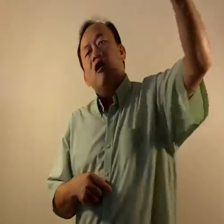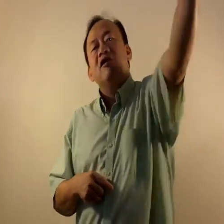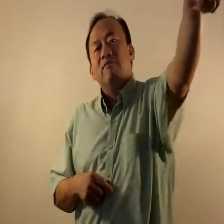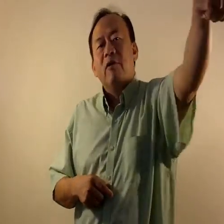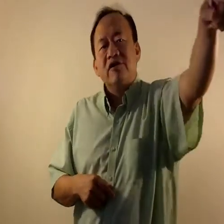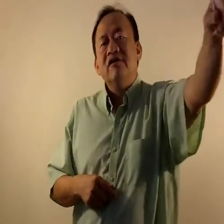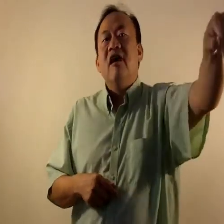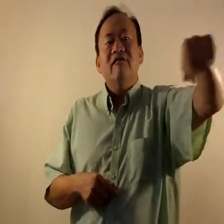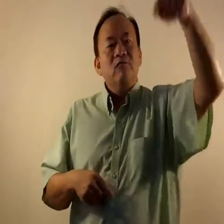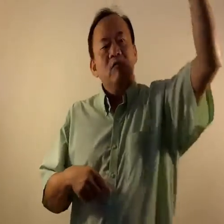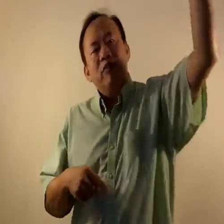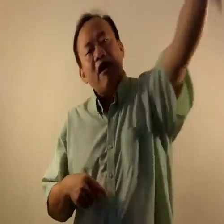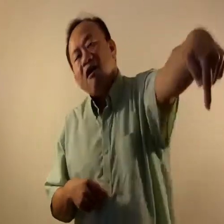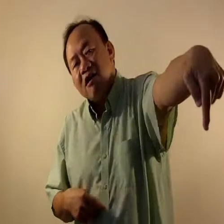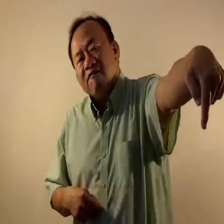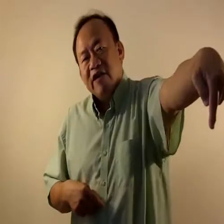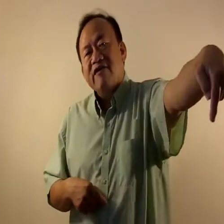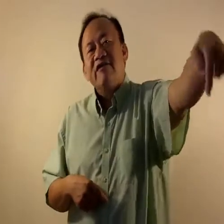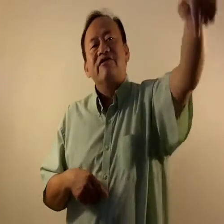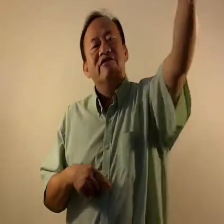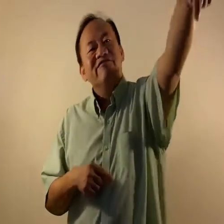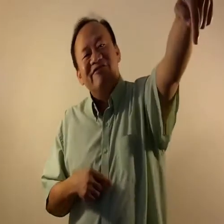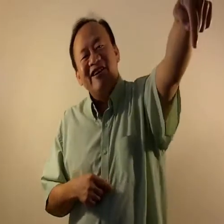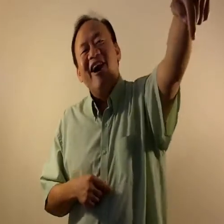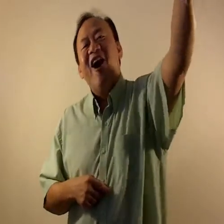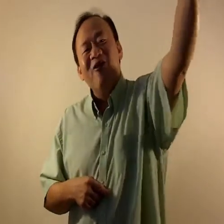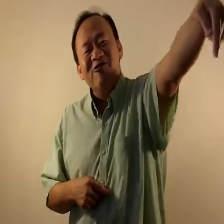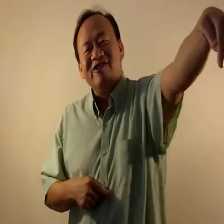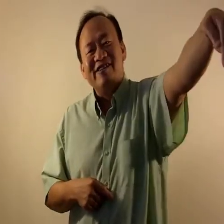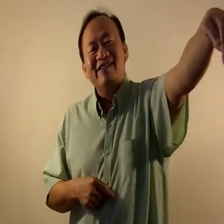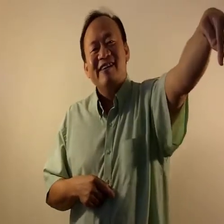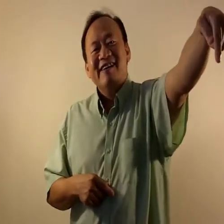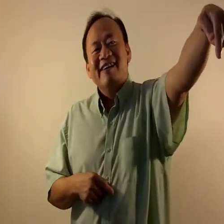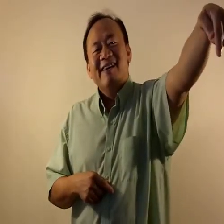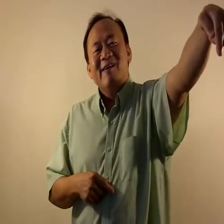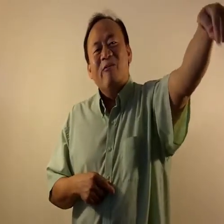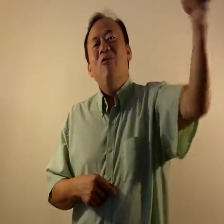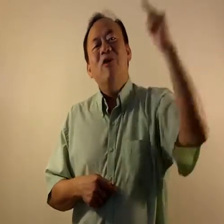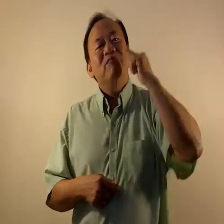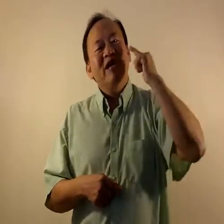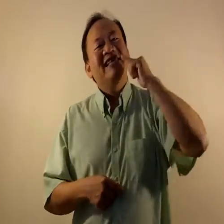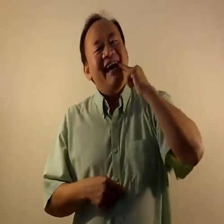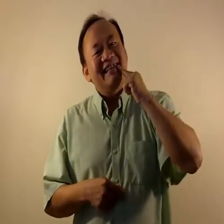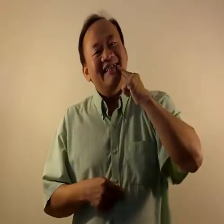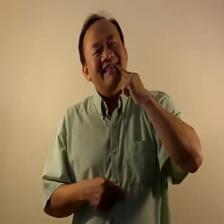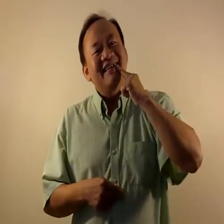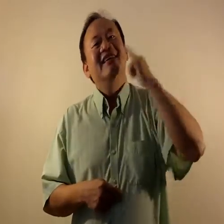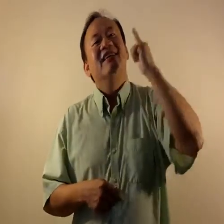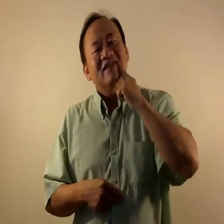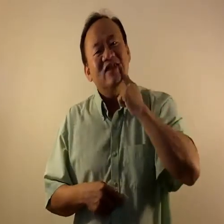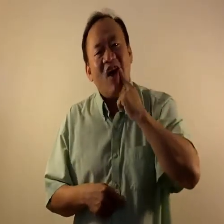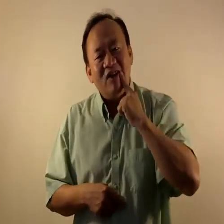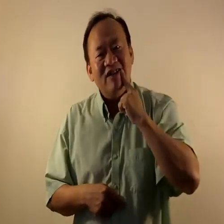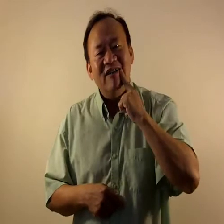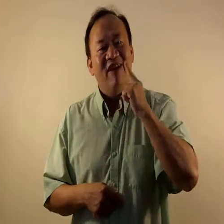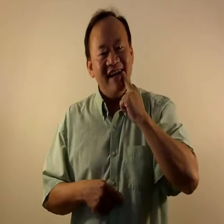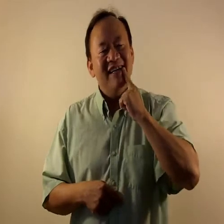go to the Persian Gulf and we put our finger to the ocean, what would we taste? Salt. Right?